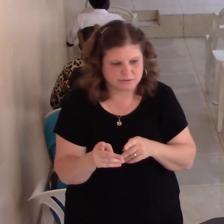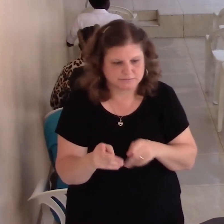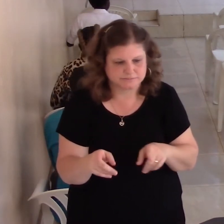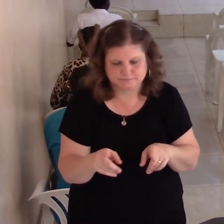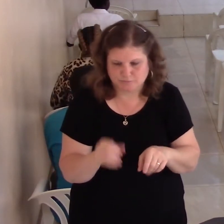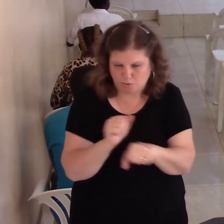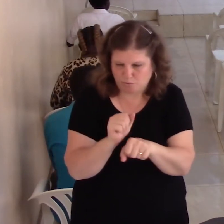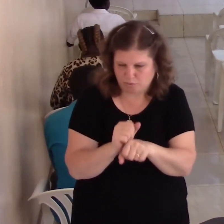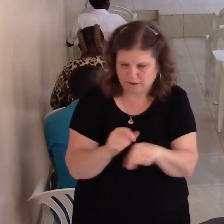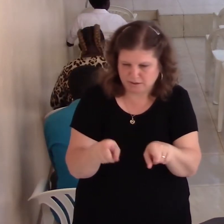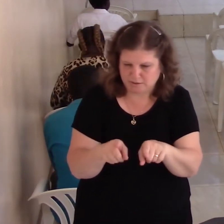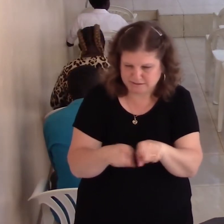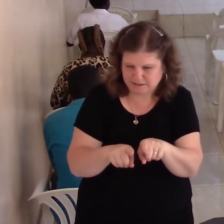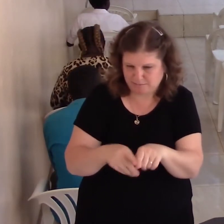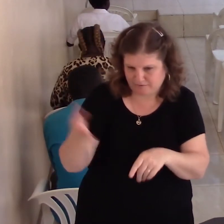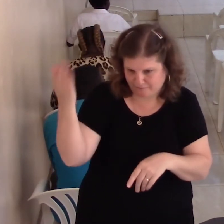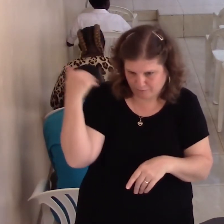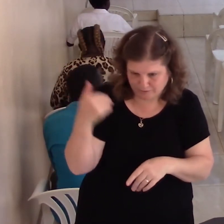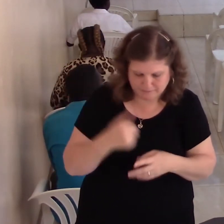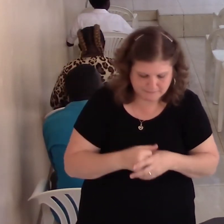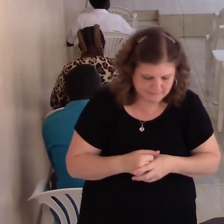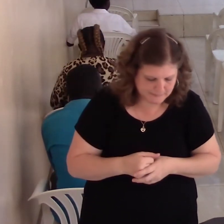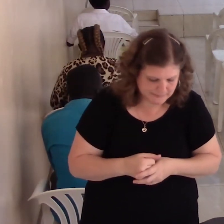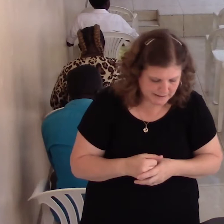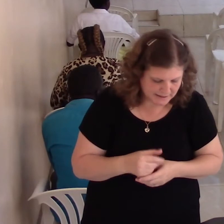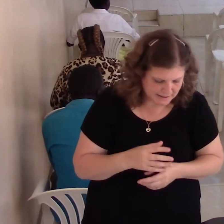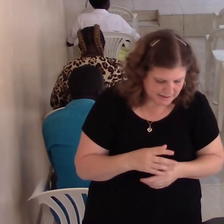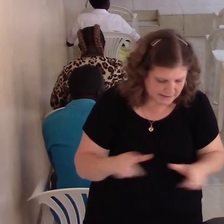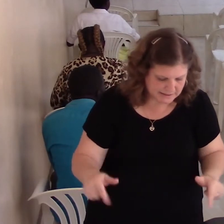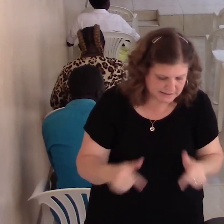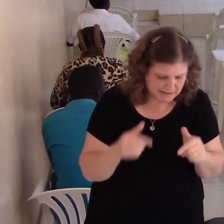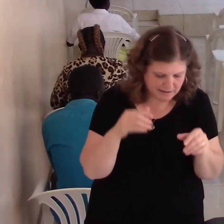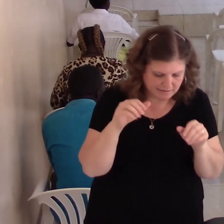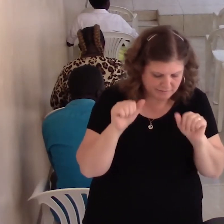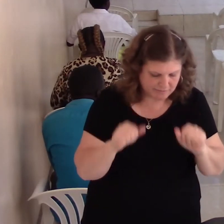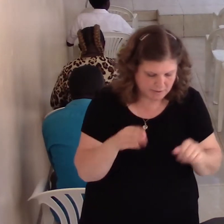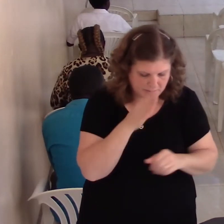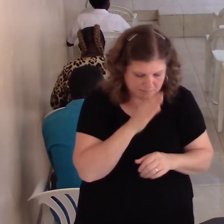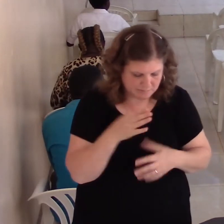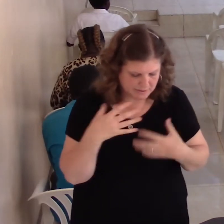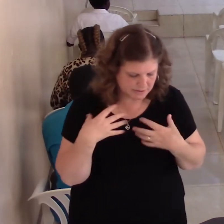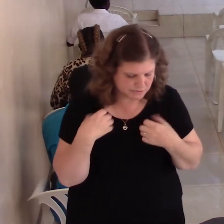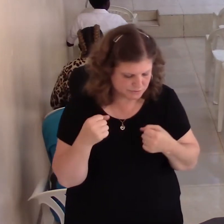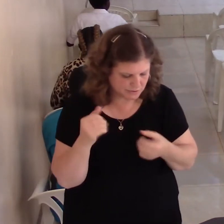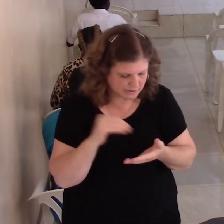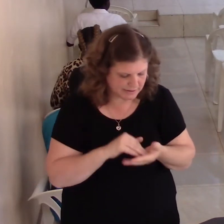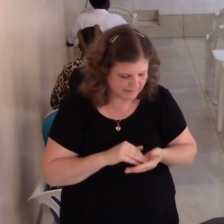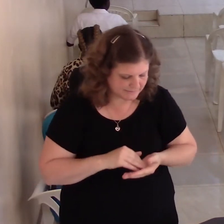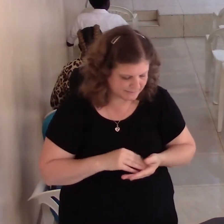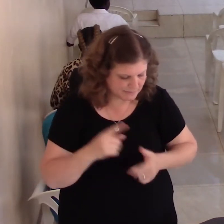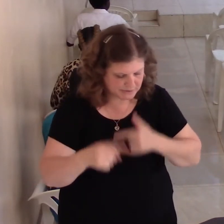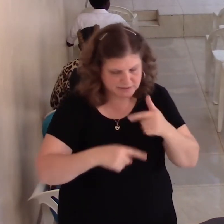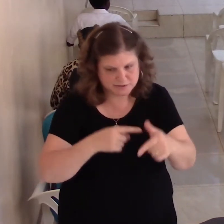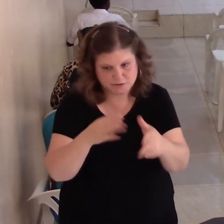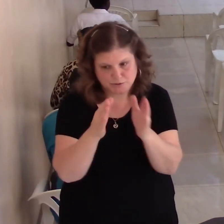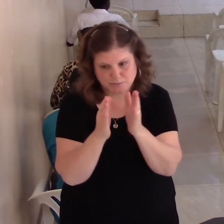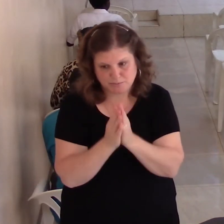same. And for health and for all these things. And so we need to continue to pray. There are some who are suffering.